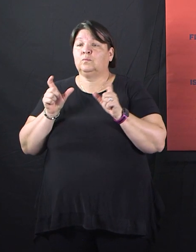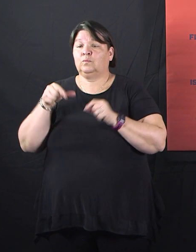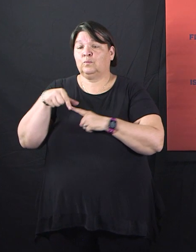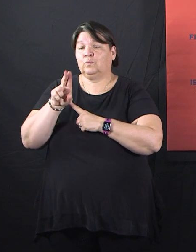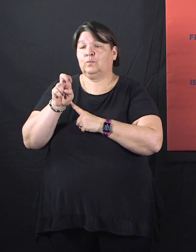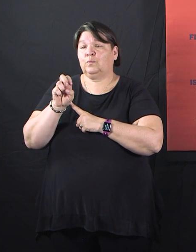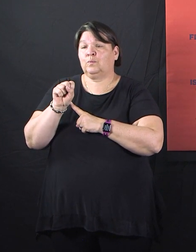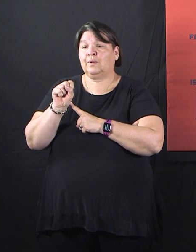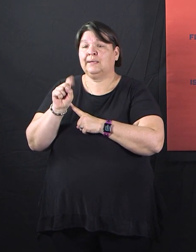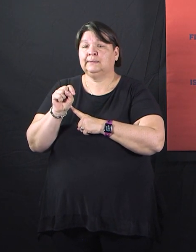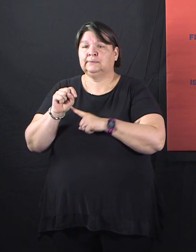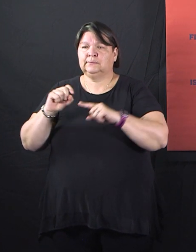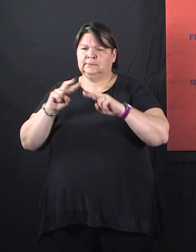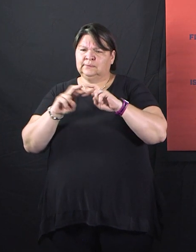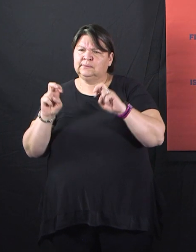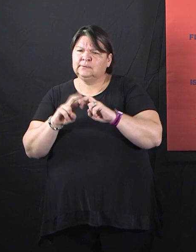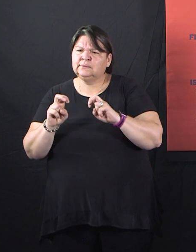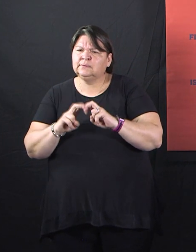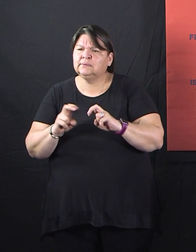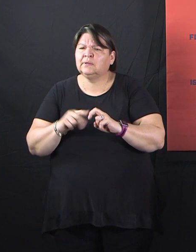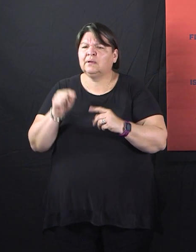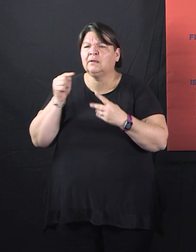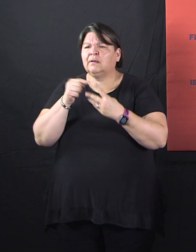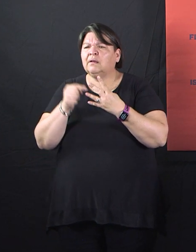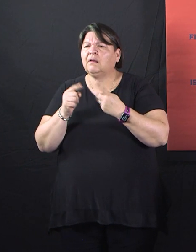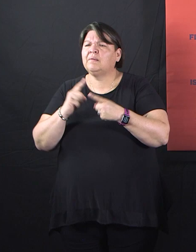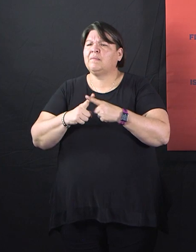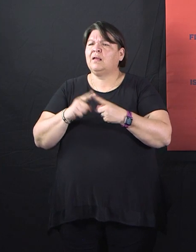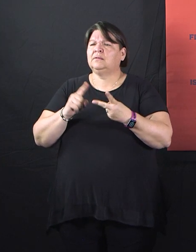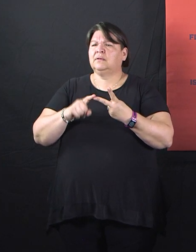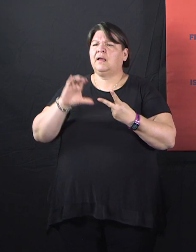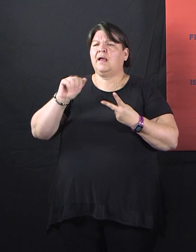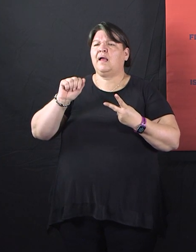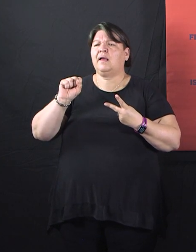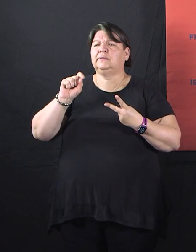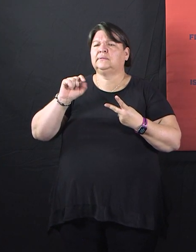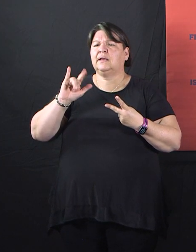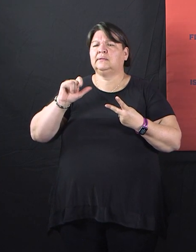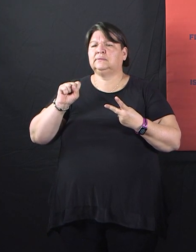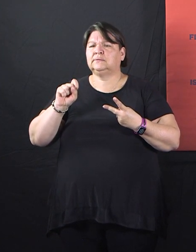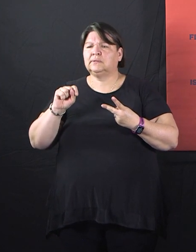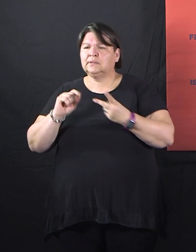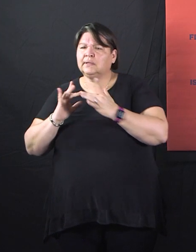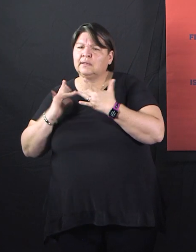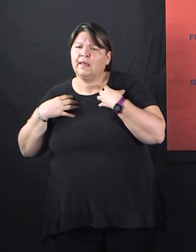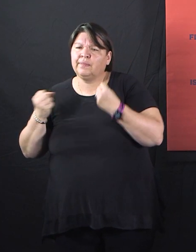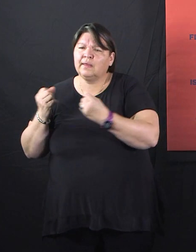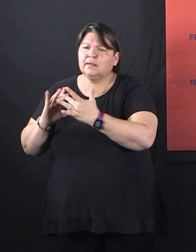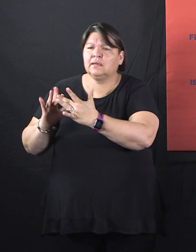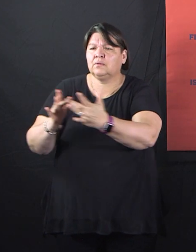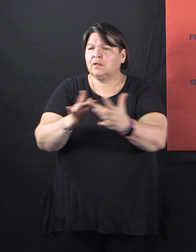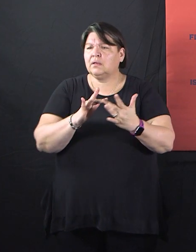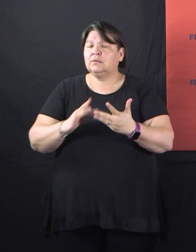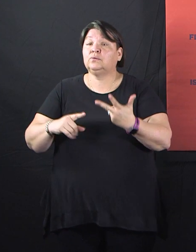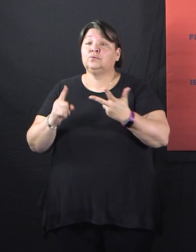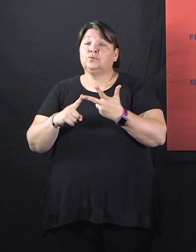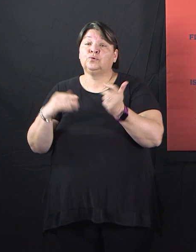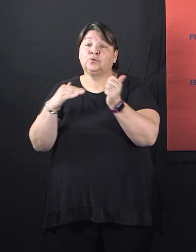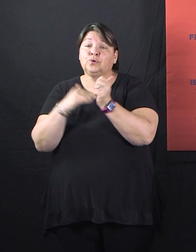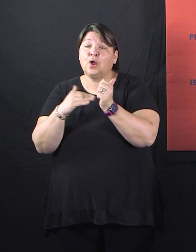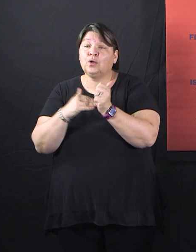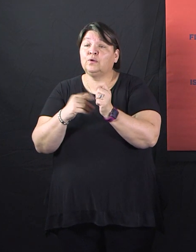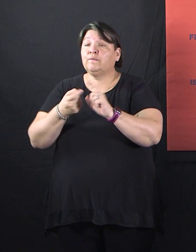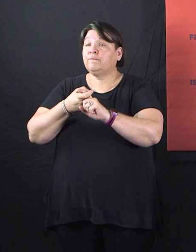Catalyst Health Network, Fort Worth Fire Department, and Keith Augenbright at UT Southwestern and